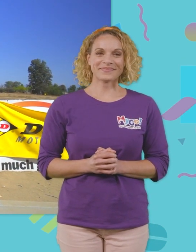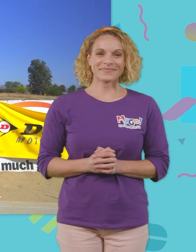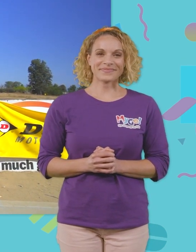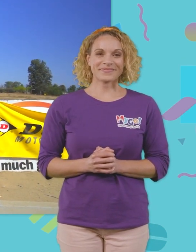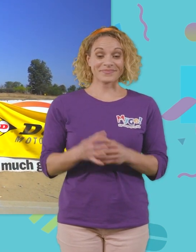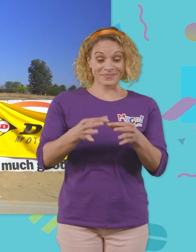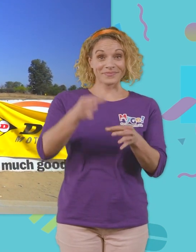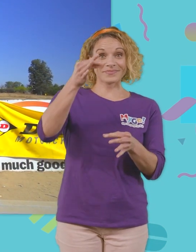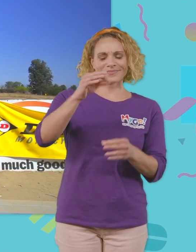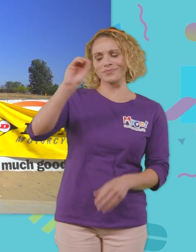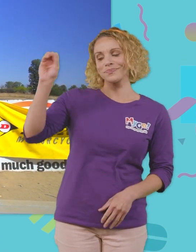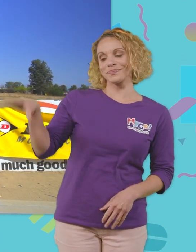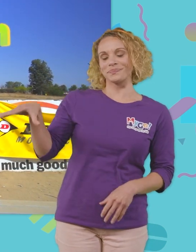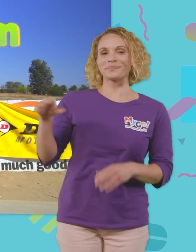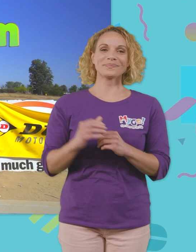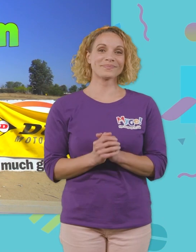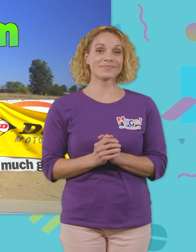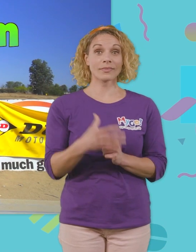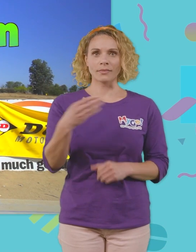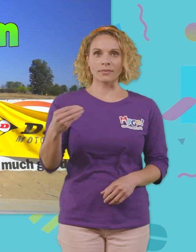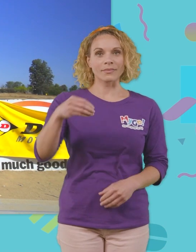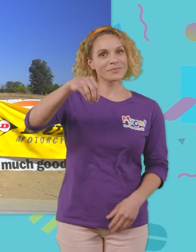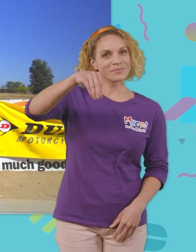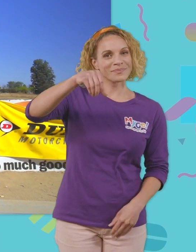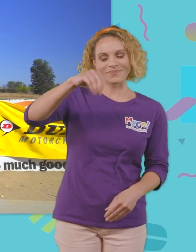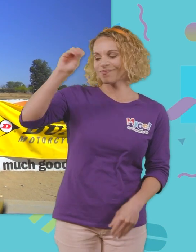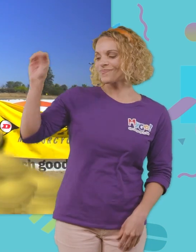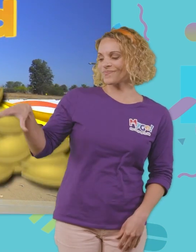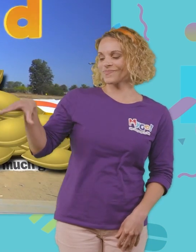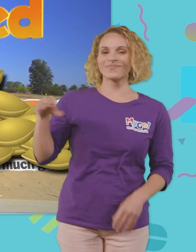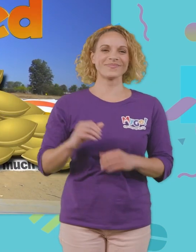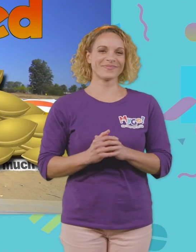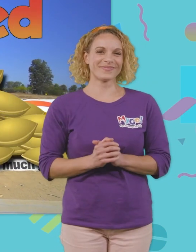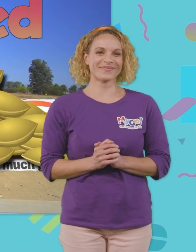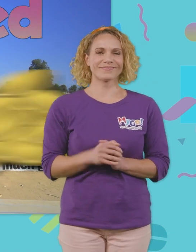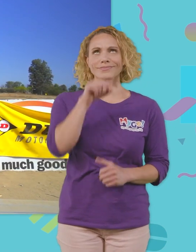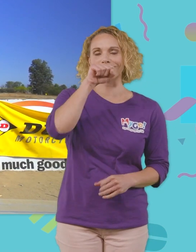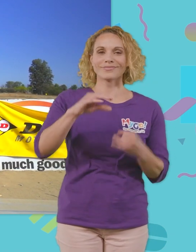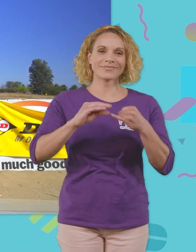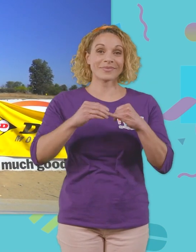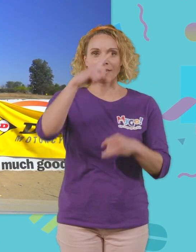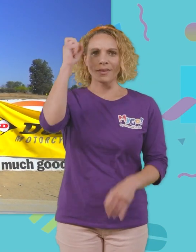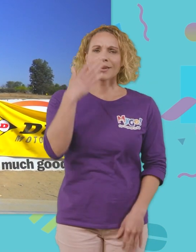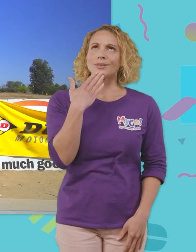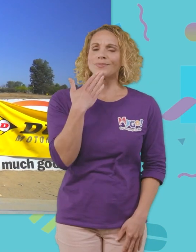I threw out the stem and I threw out the seed. I love cherries because they are so sweet.